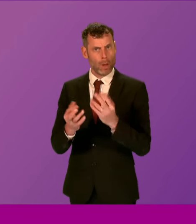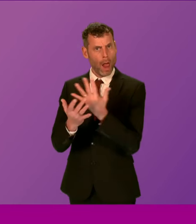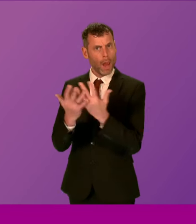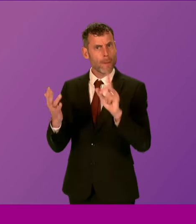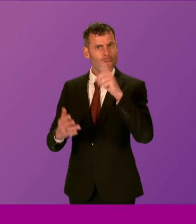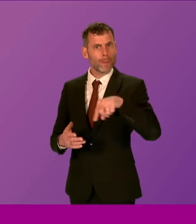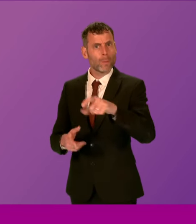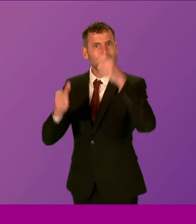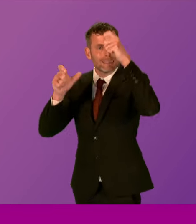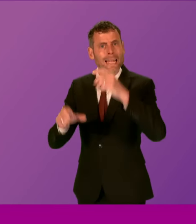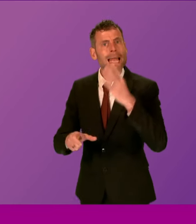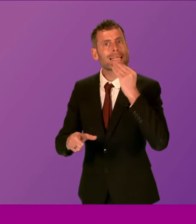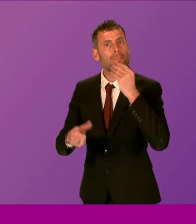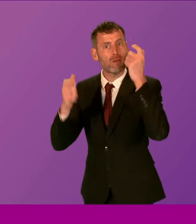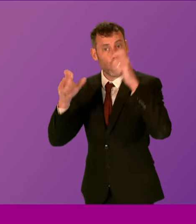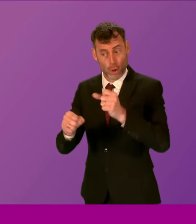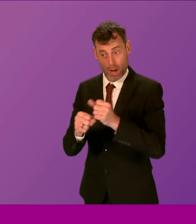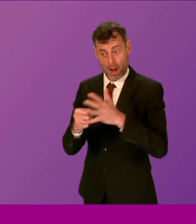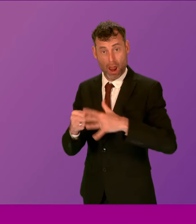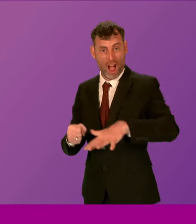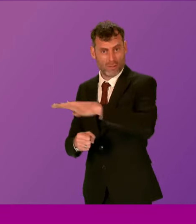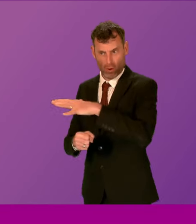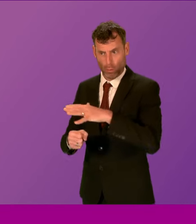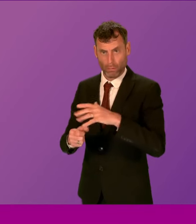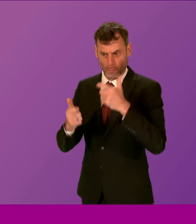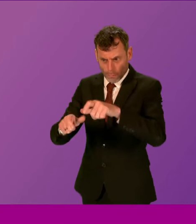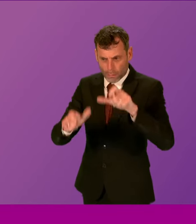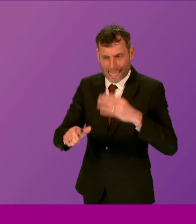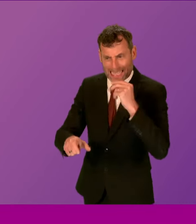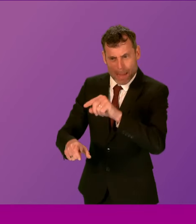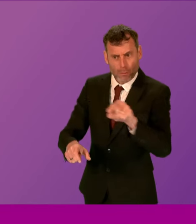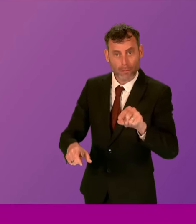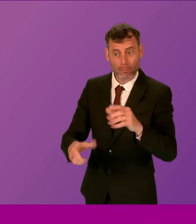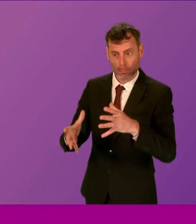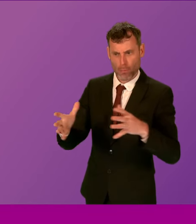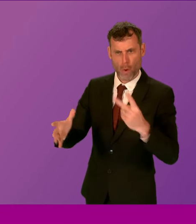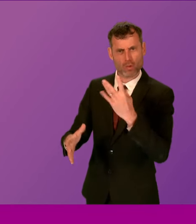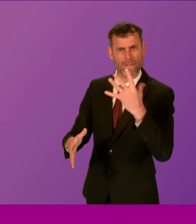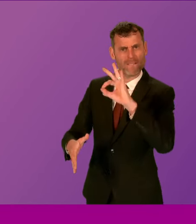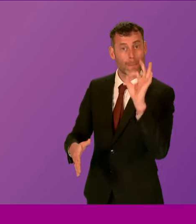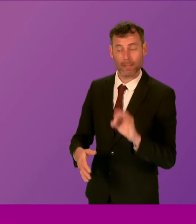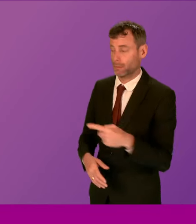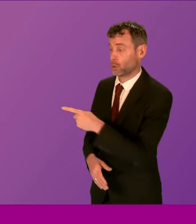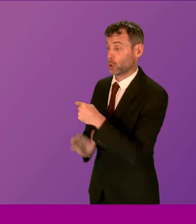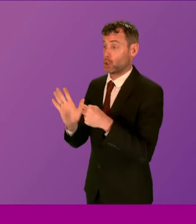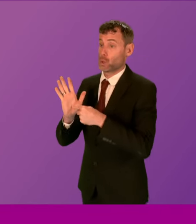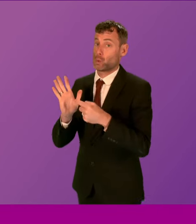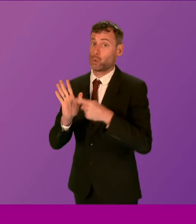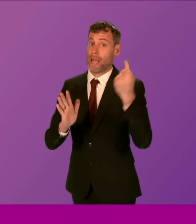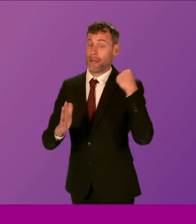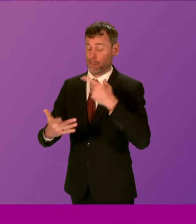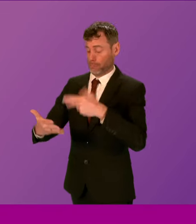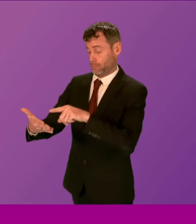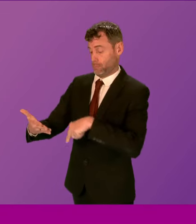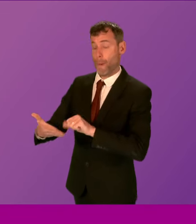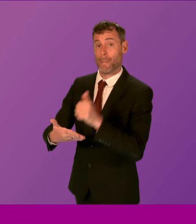temporary accommodation in Glasgow had increased by 25 per cent. First Minister. Statistics published on Tuesday show the challenges that we face in